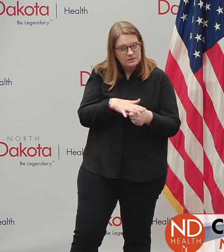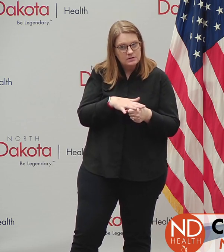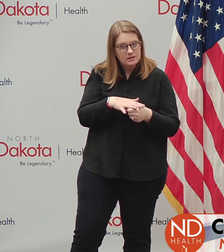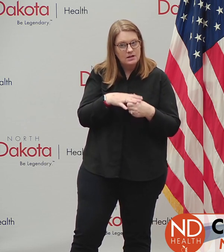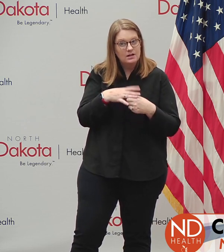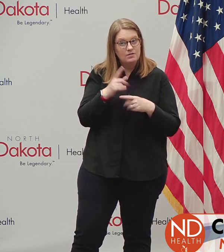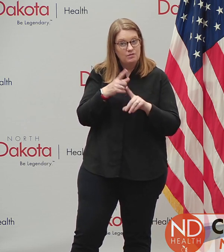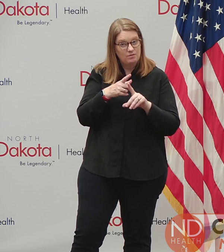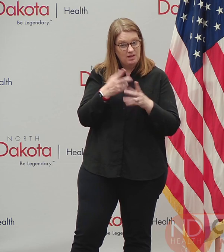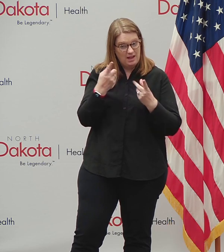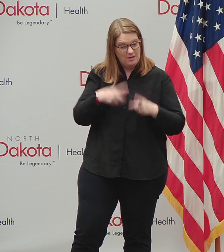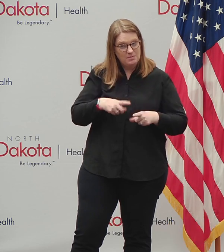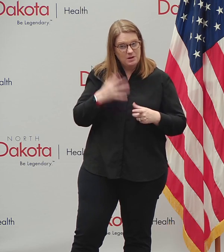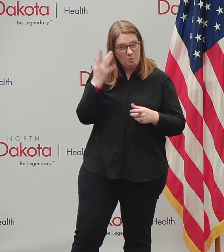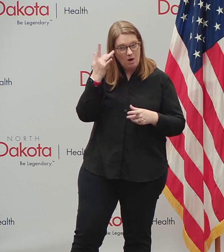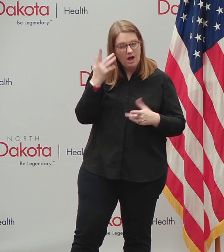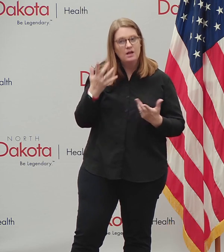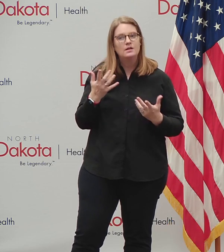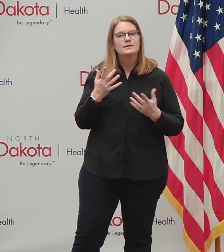perspective.